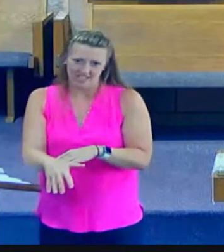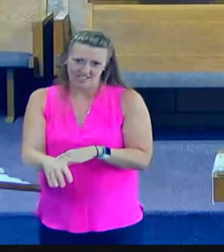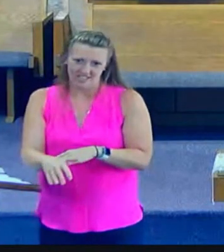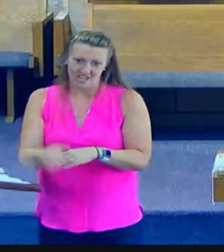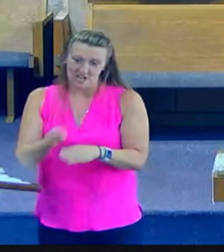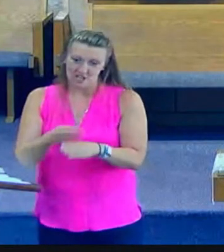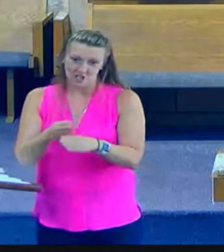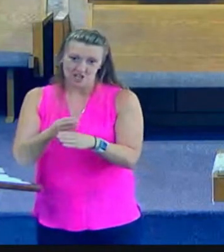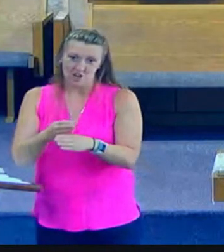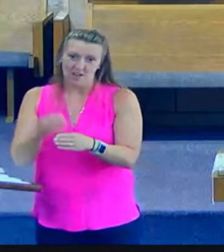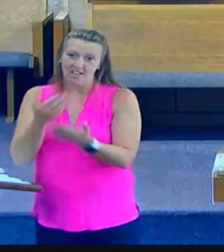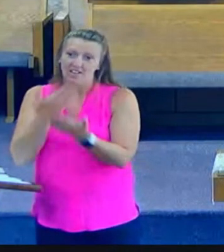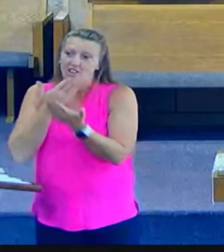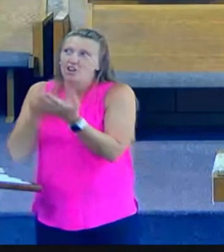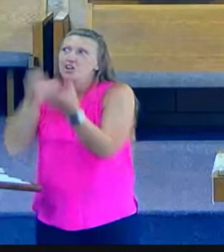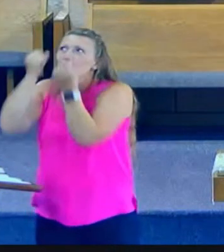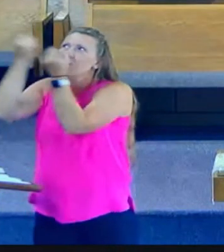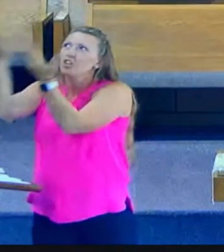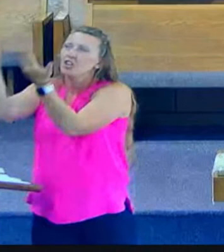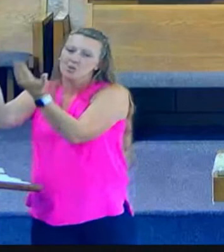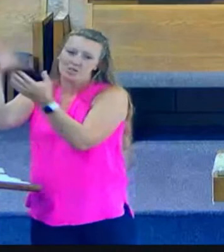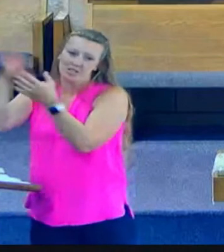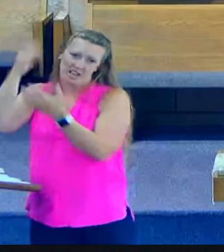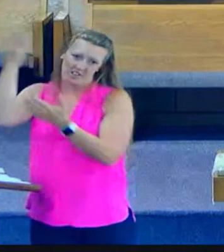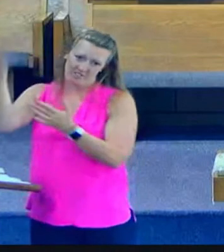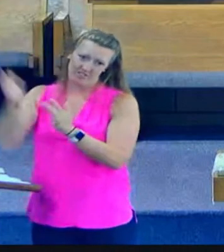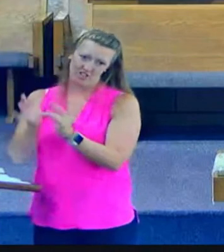the pharisees and say no no thank you Jesus